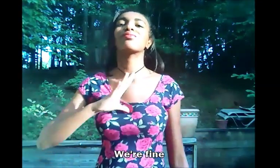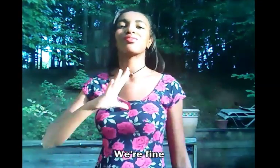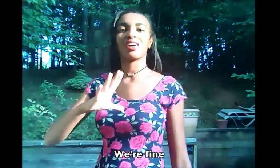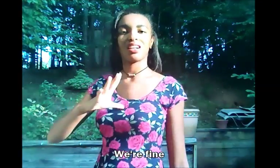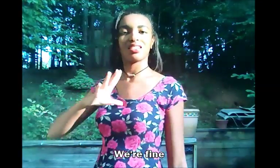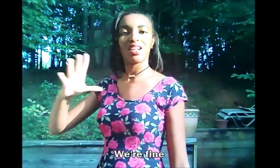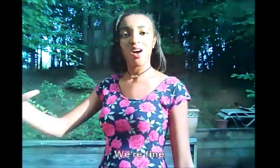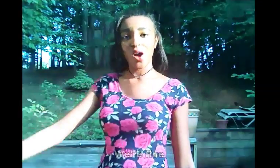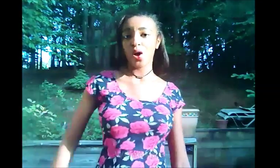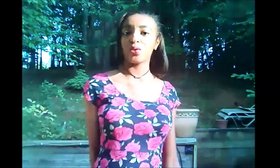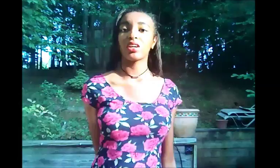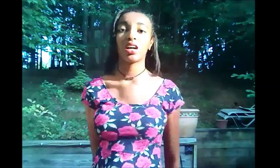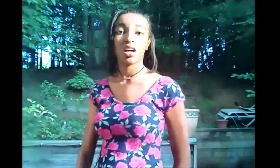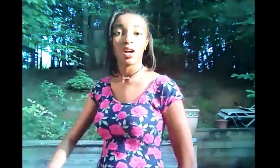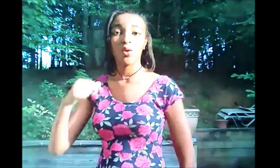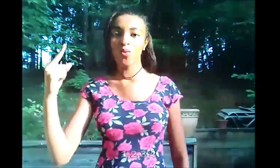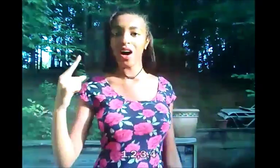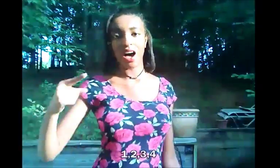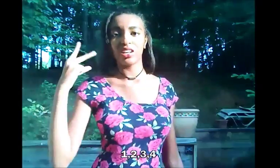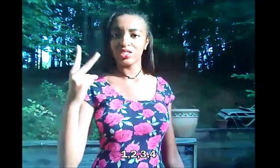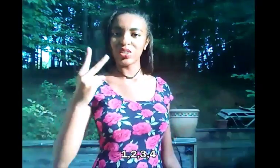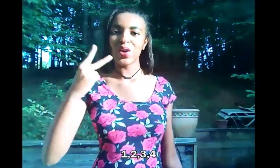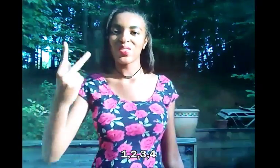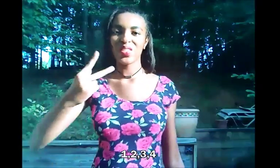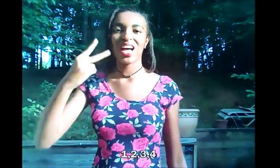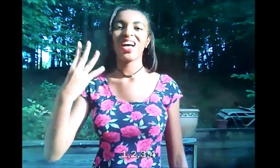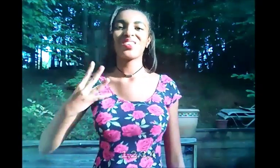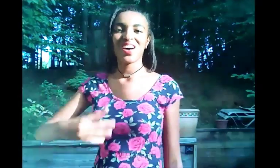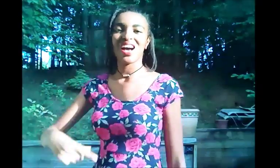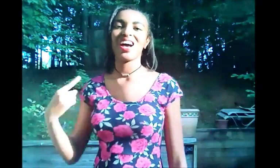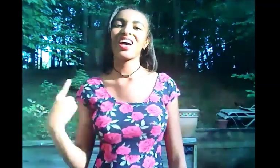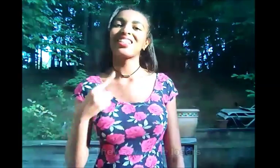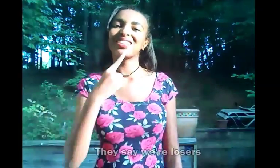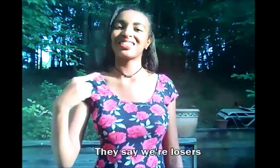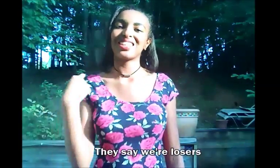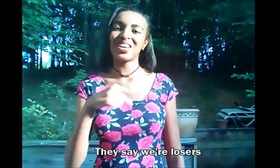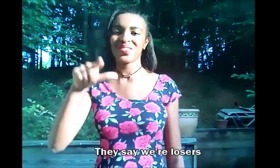are